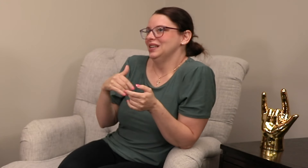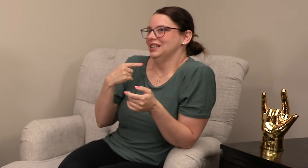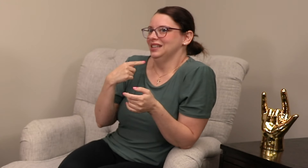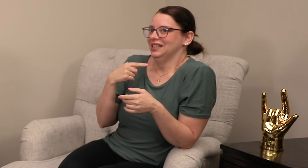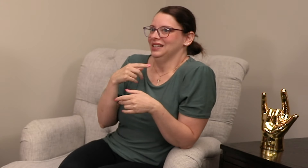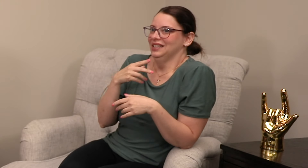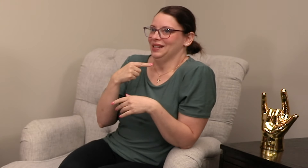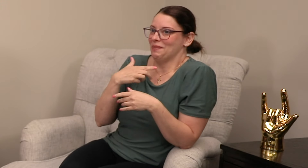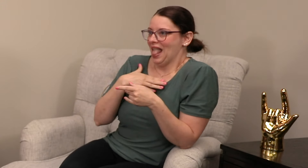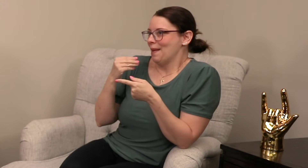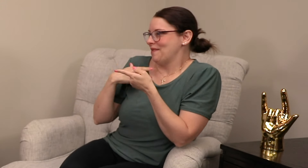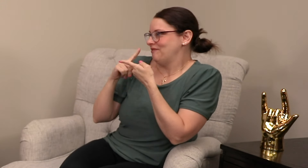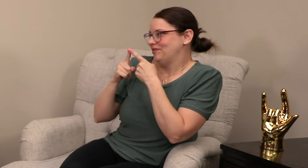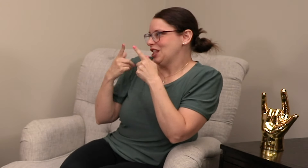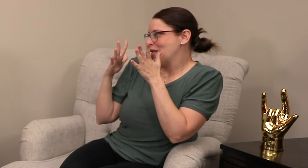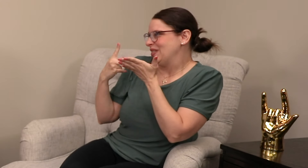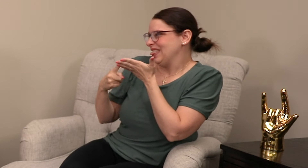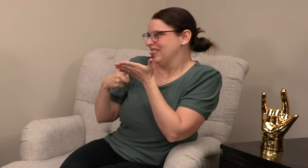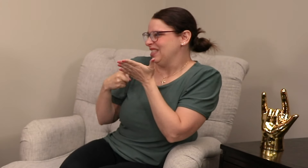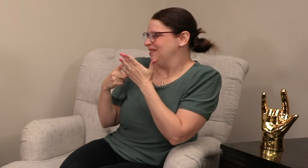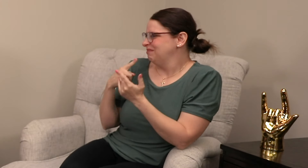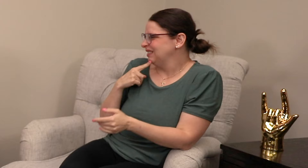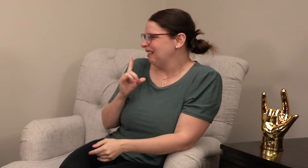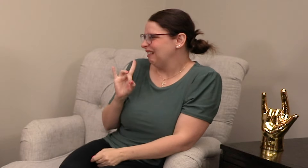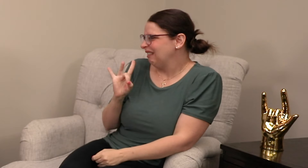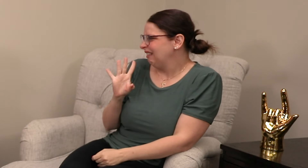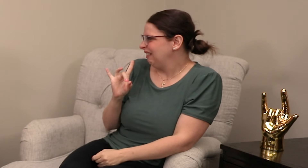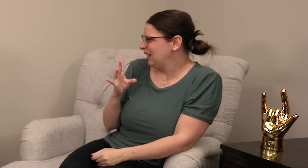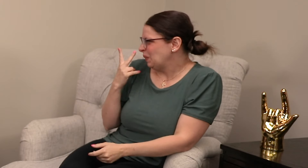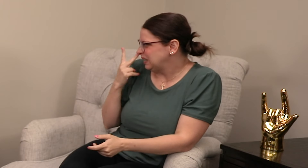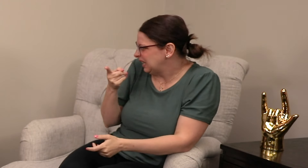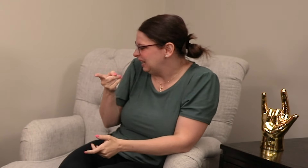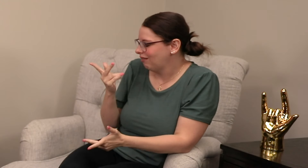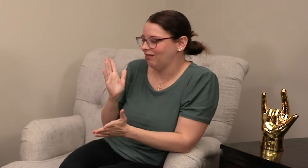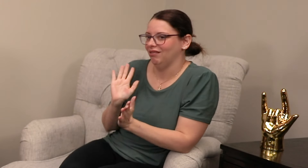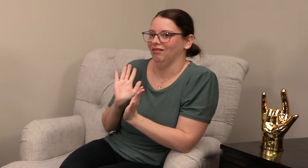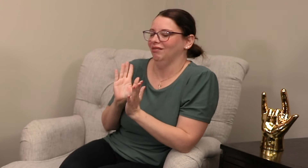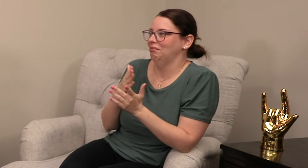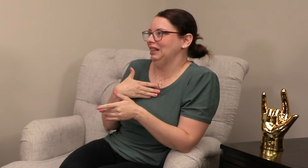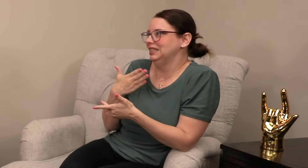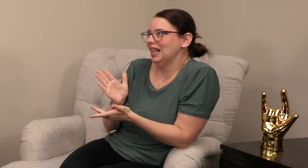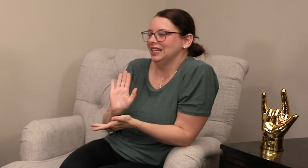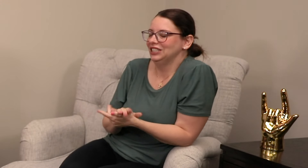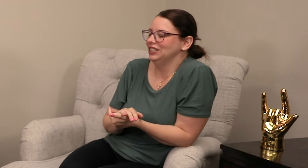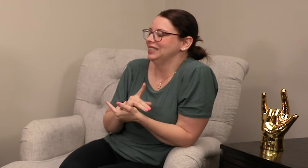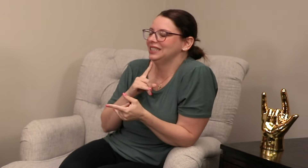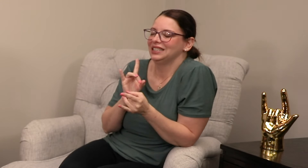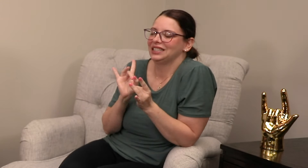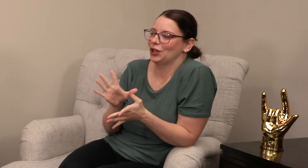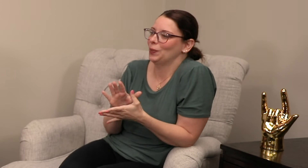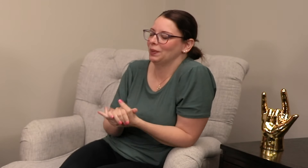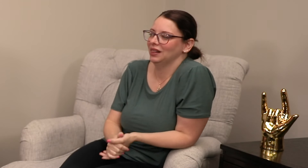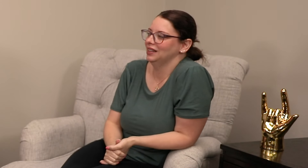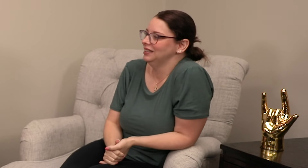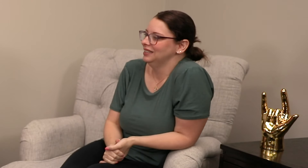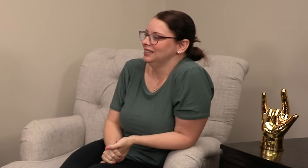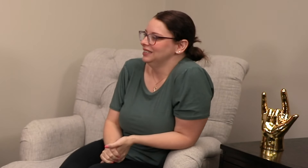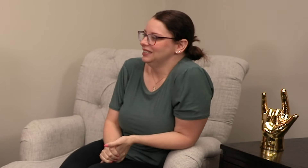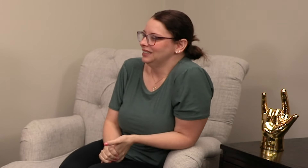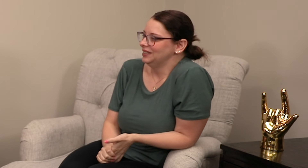Yeah. So that one, I don't know, like my friends and I talk about that and how some of them are just so awful. And, you it's just it's a